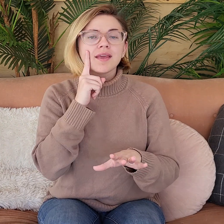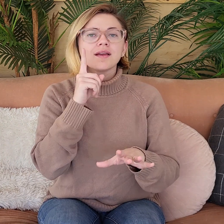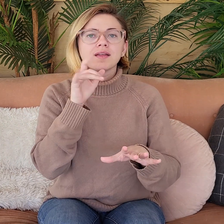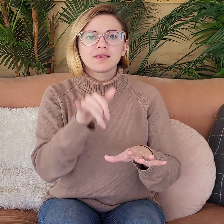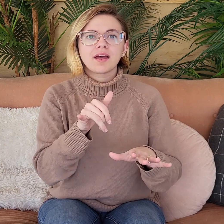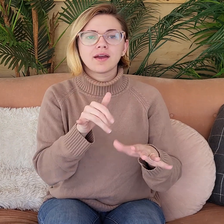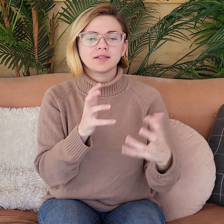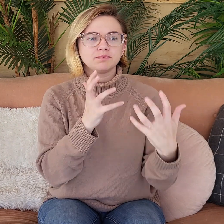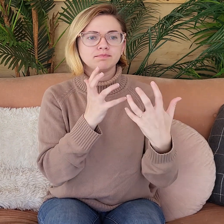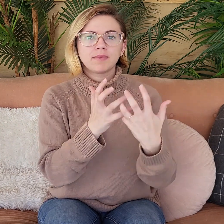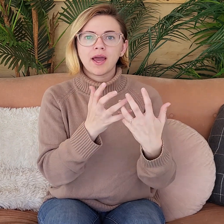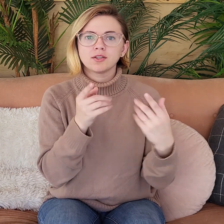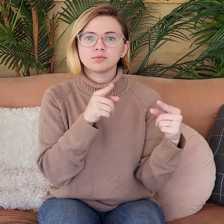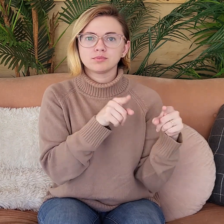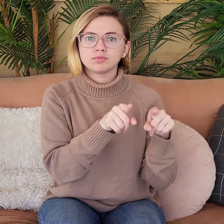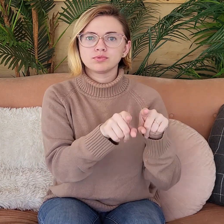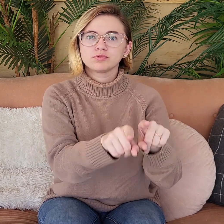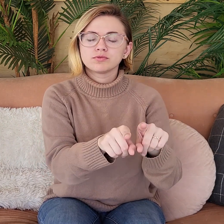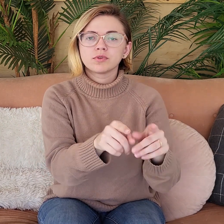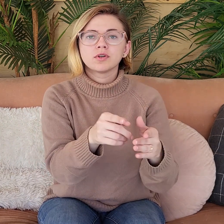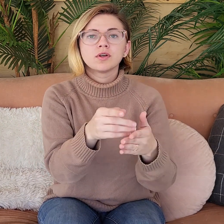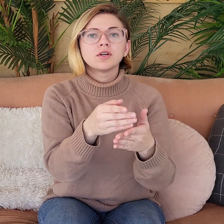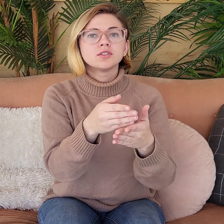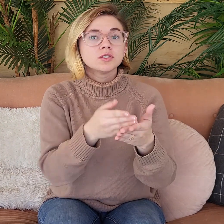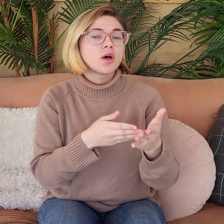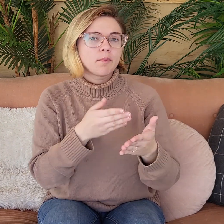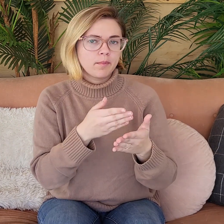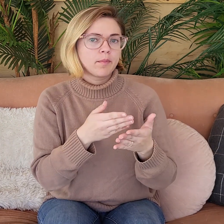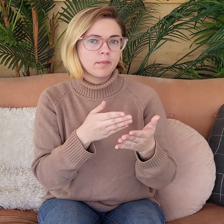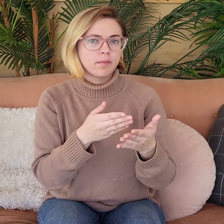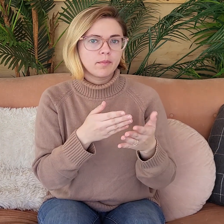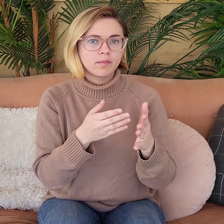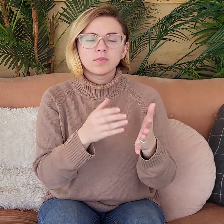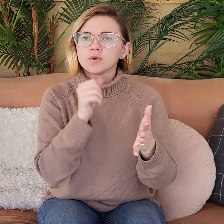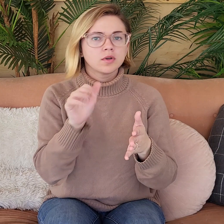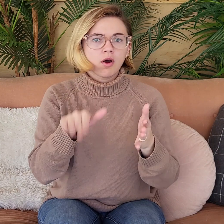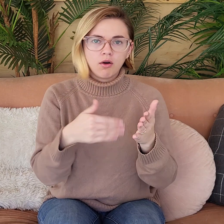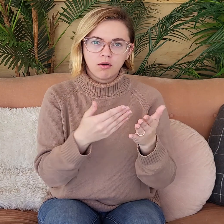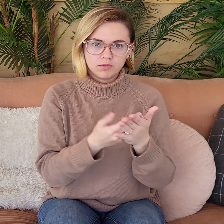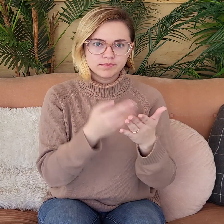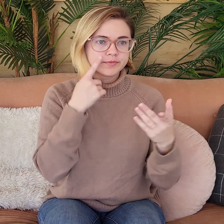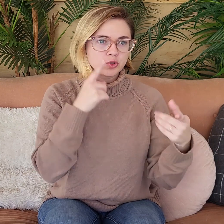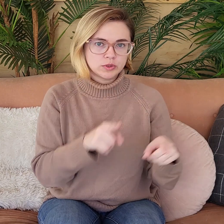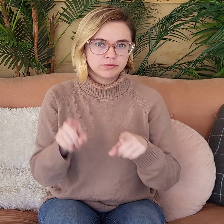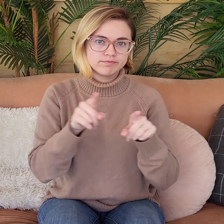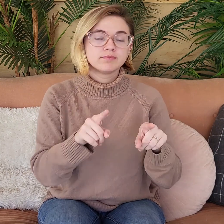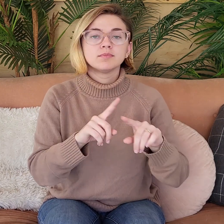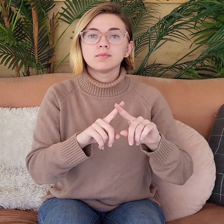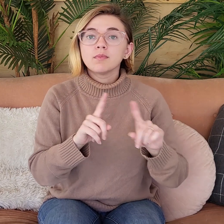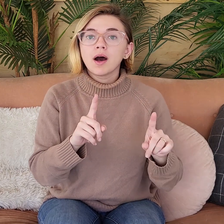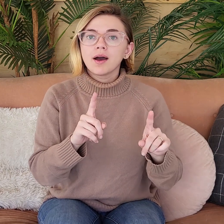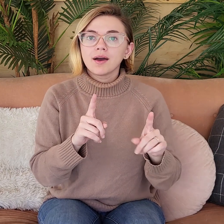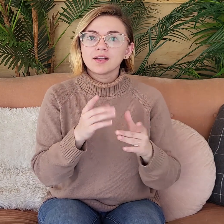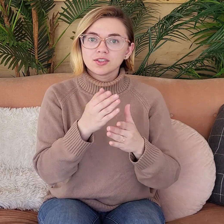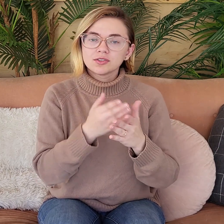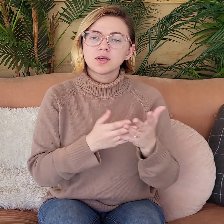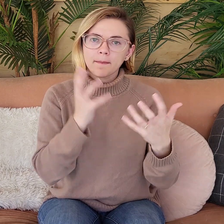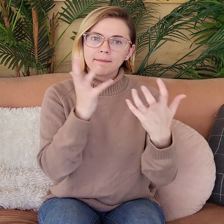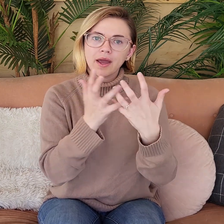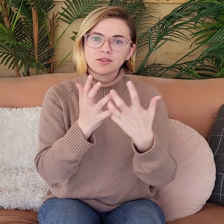And I actually think that it matches and it goes in line a lot. Some of it, not all of it is